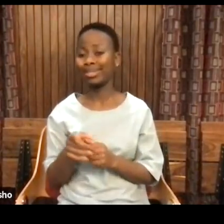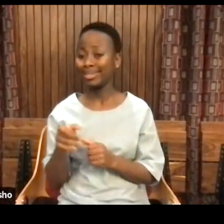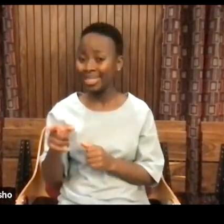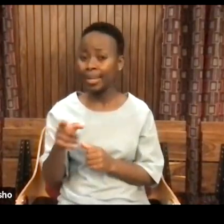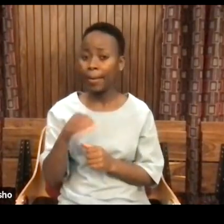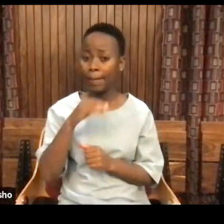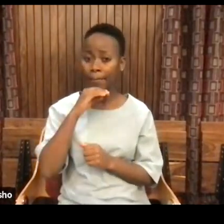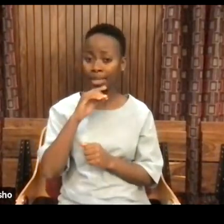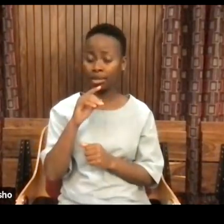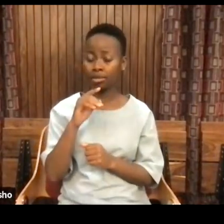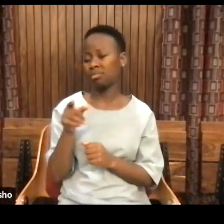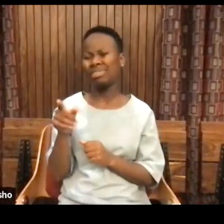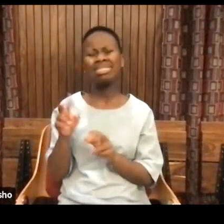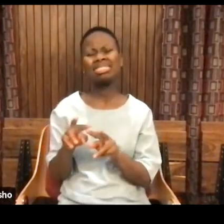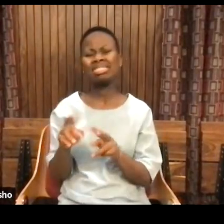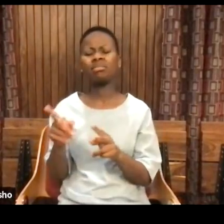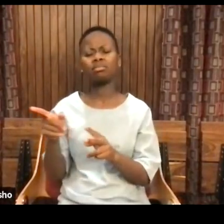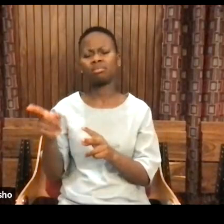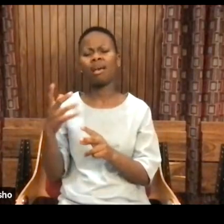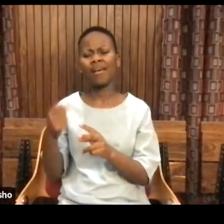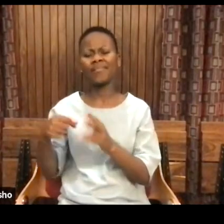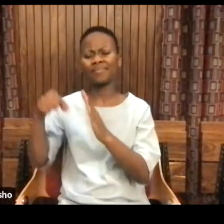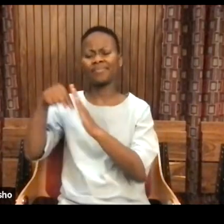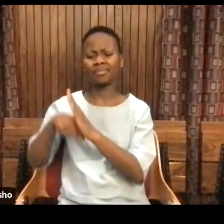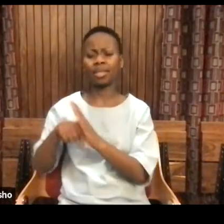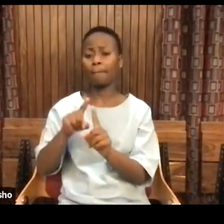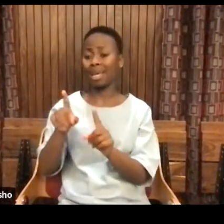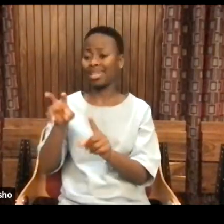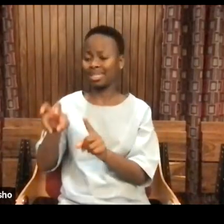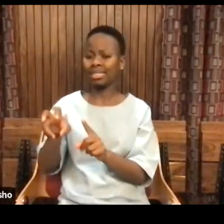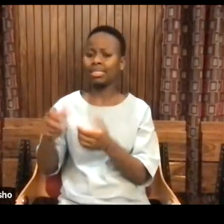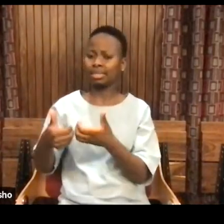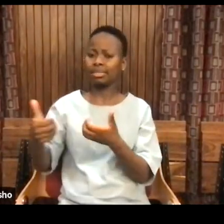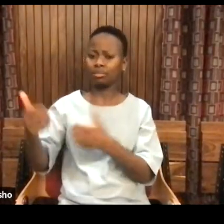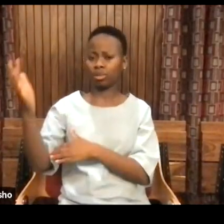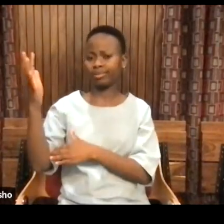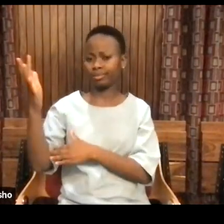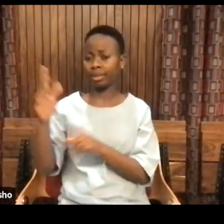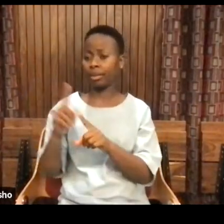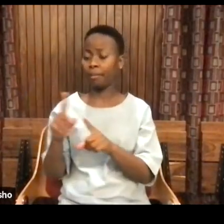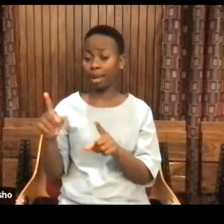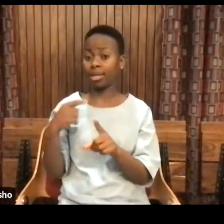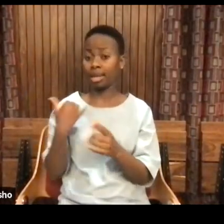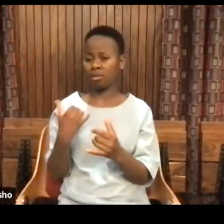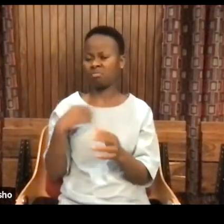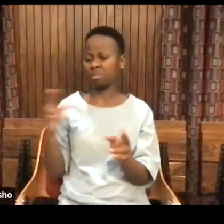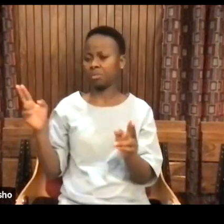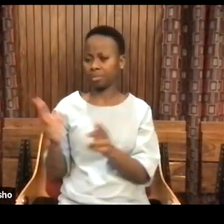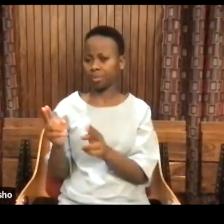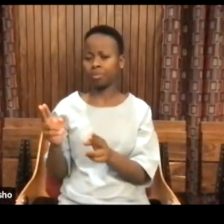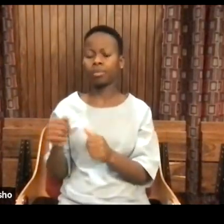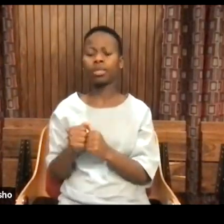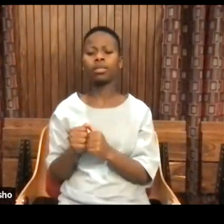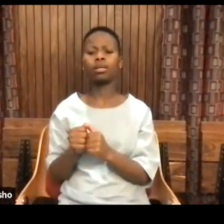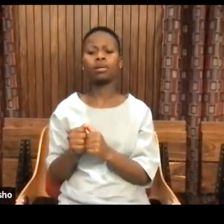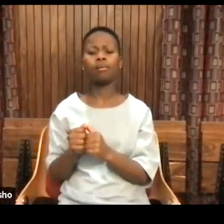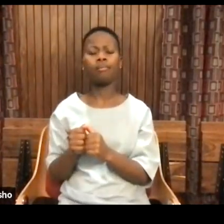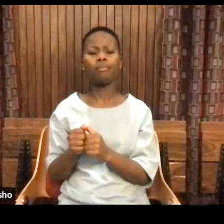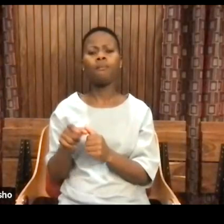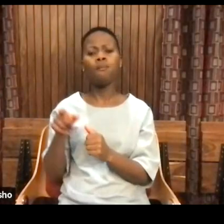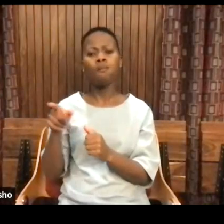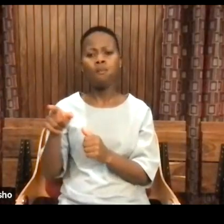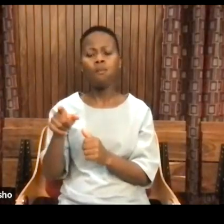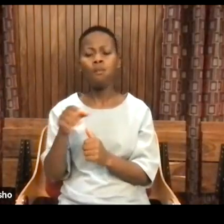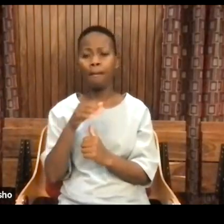separate lecture. But those forces were forces that led to dehumanizing practices